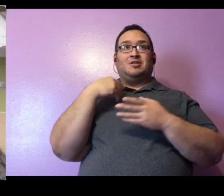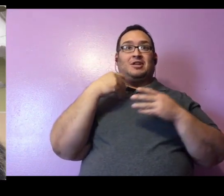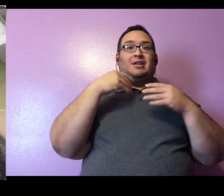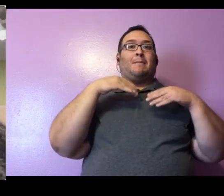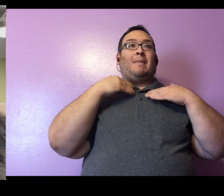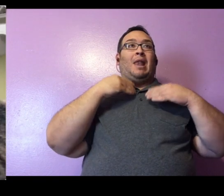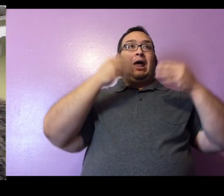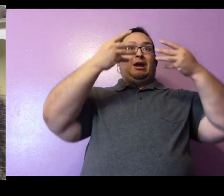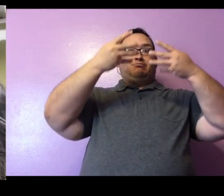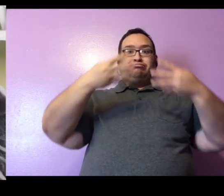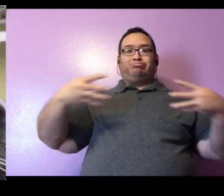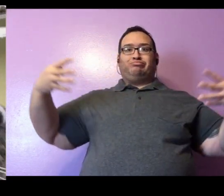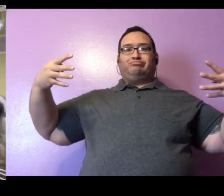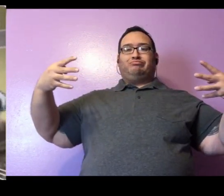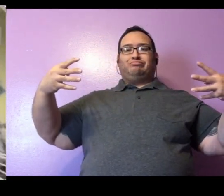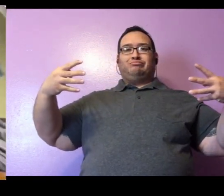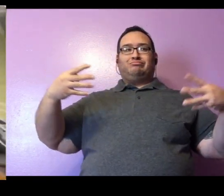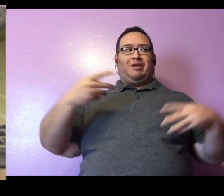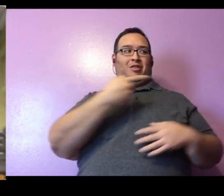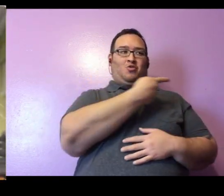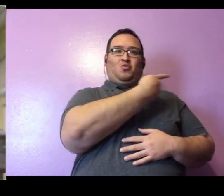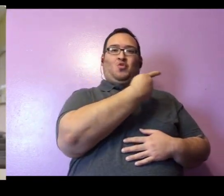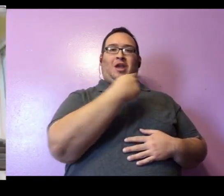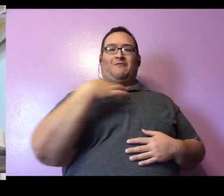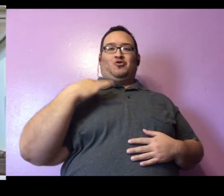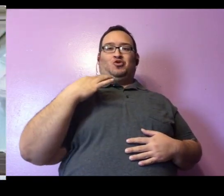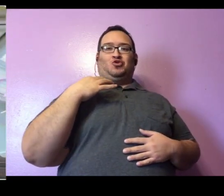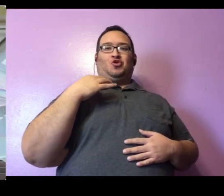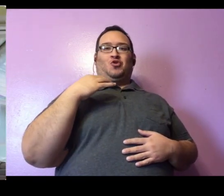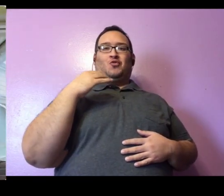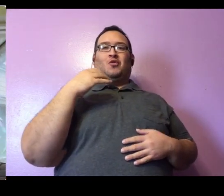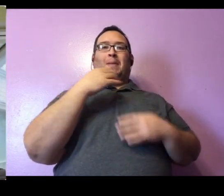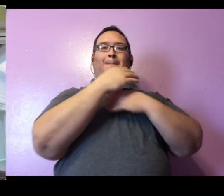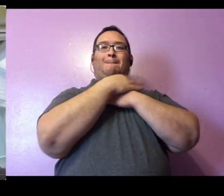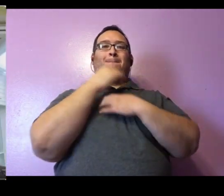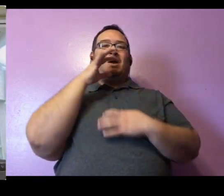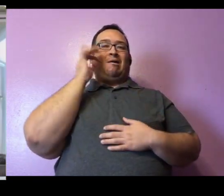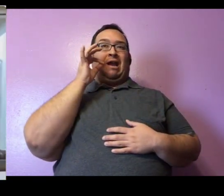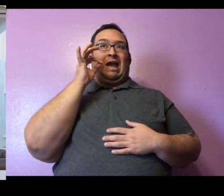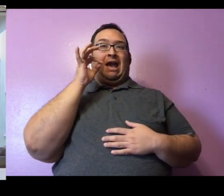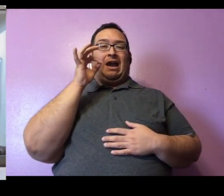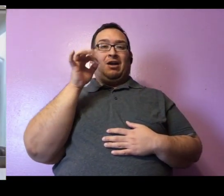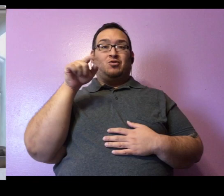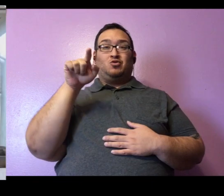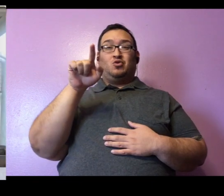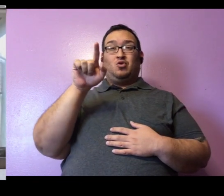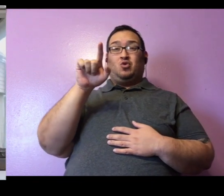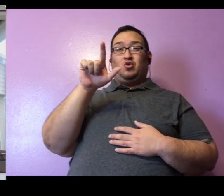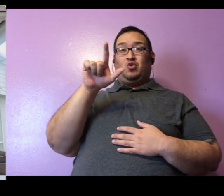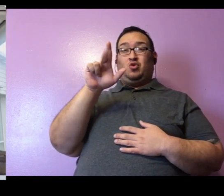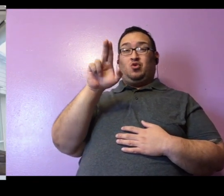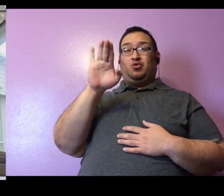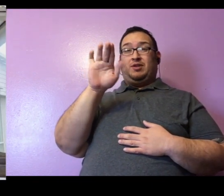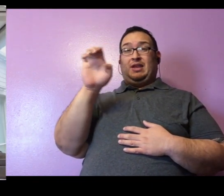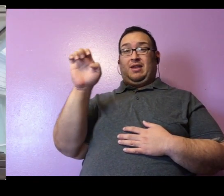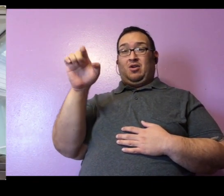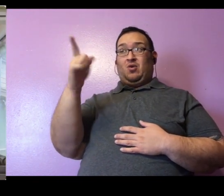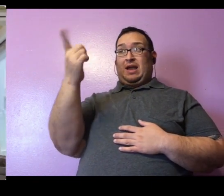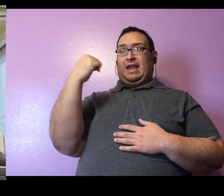blanket hanging. And Erin and I are both wearing bearcat shirts. And that is because Lucille came to our zoo to be an ambassador